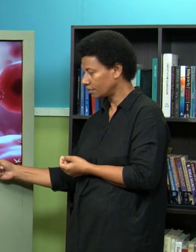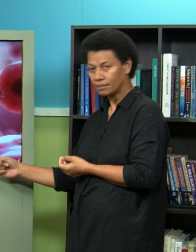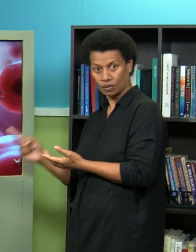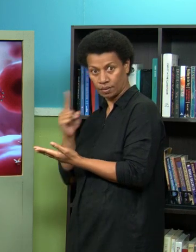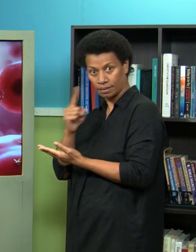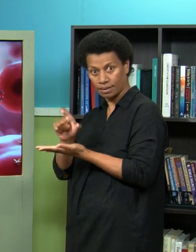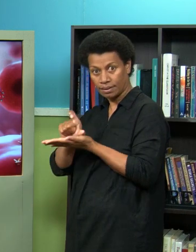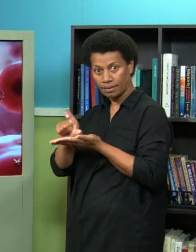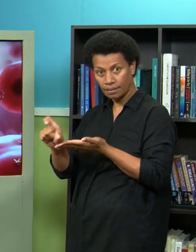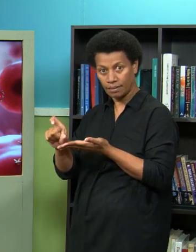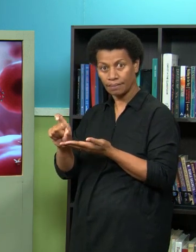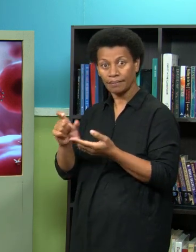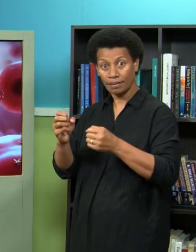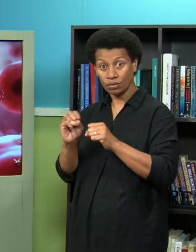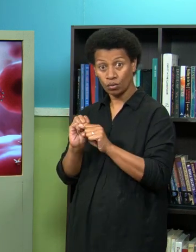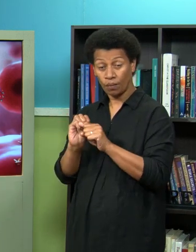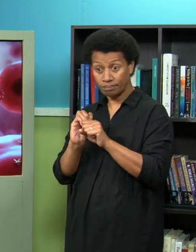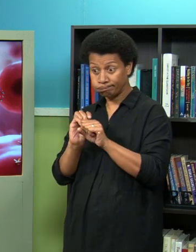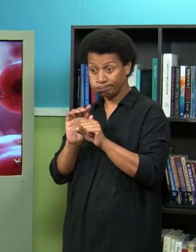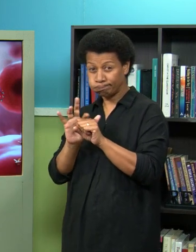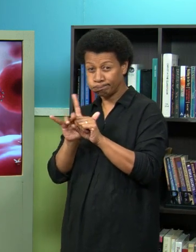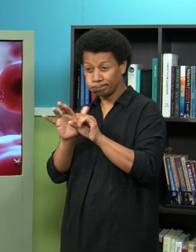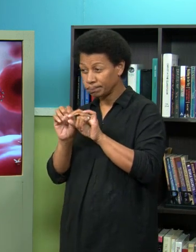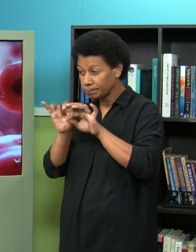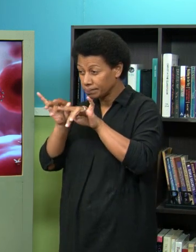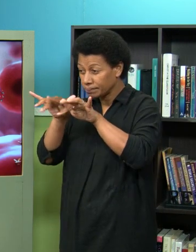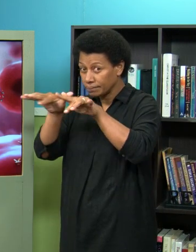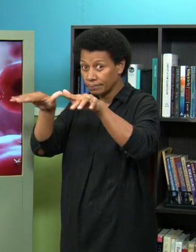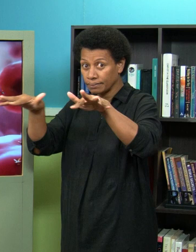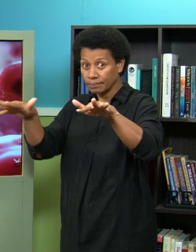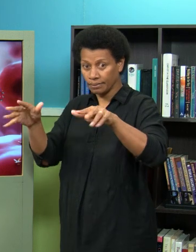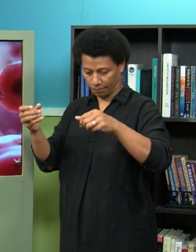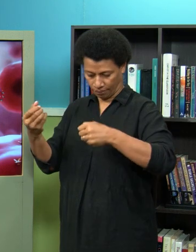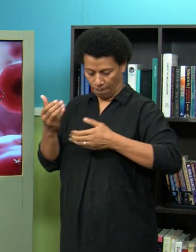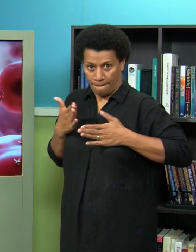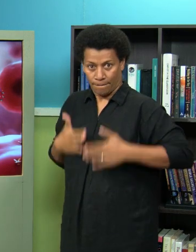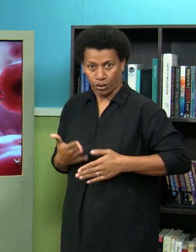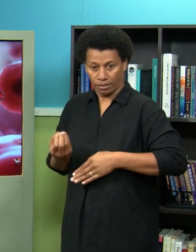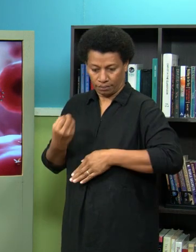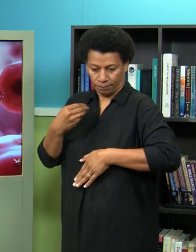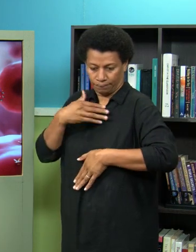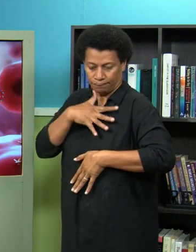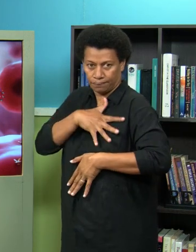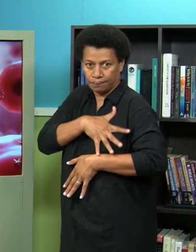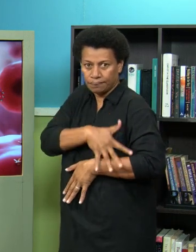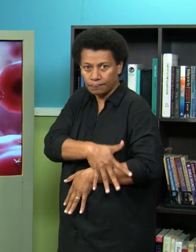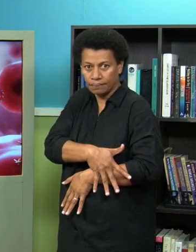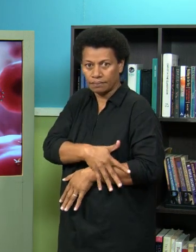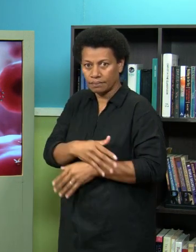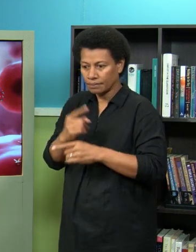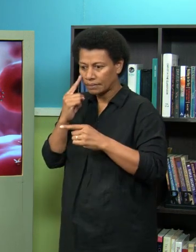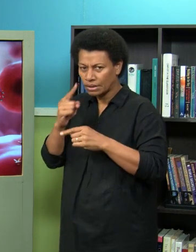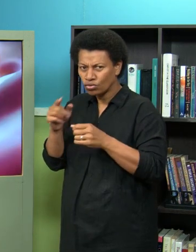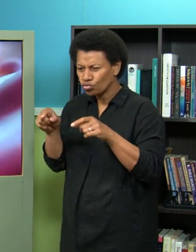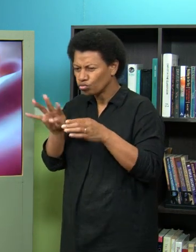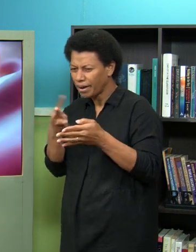so basically once the virus gets transmitted it travels through the body looking for specific cells okay and